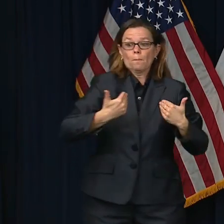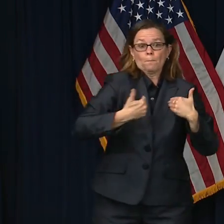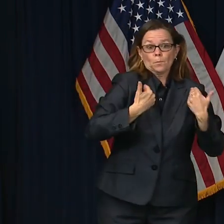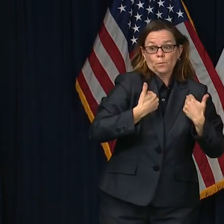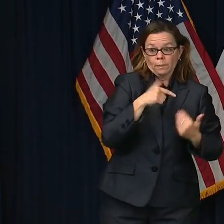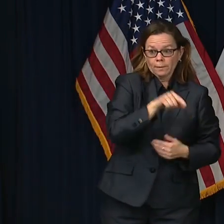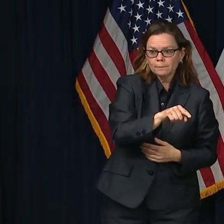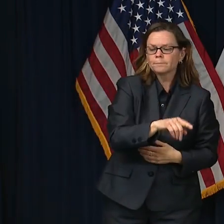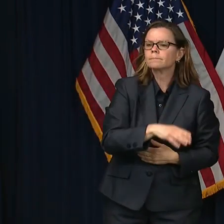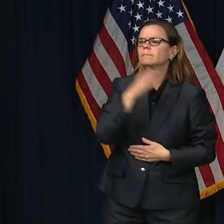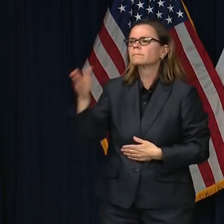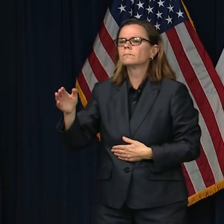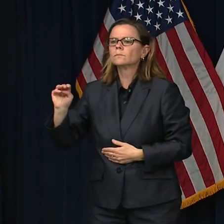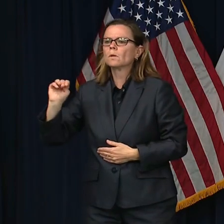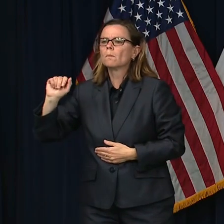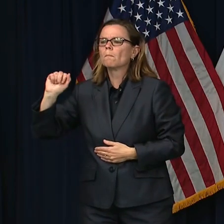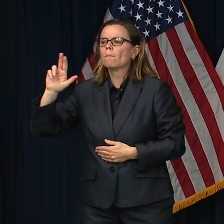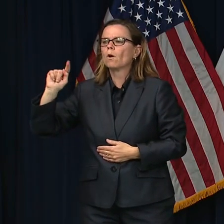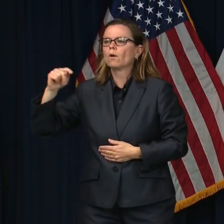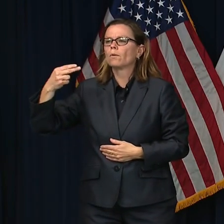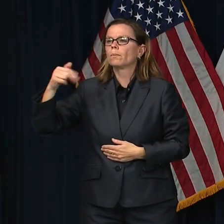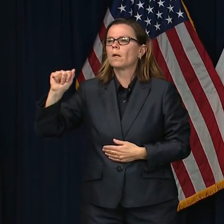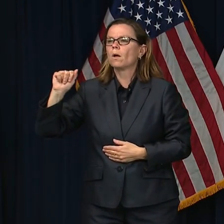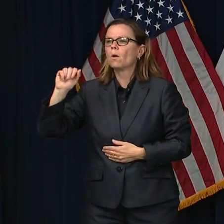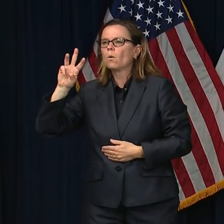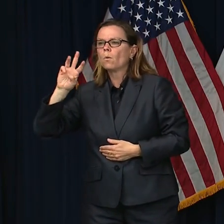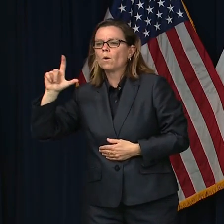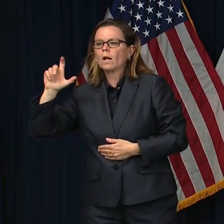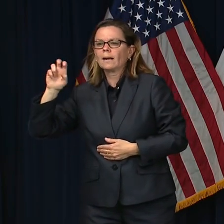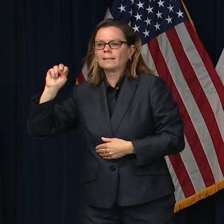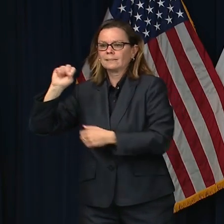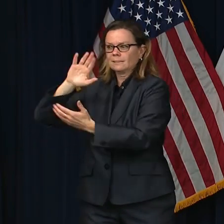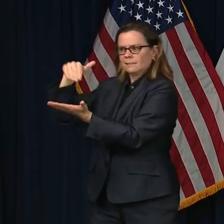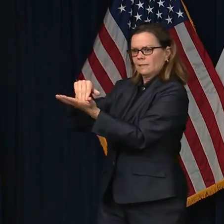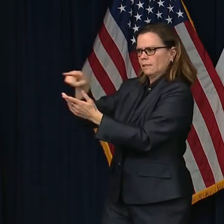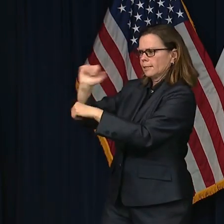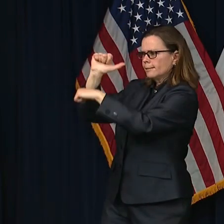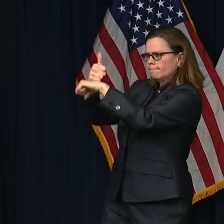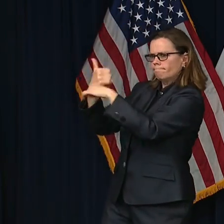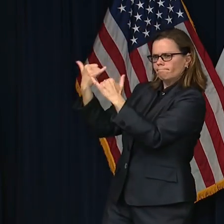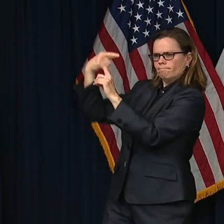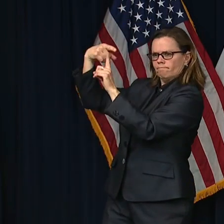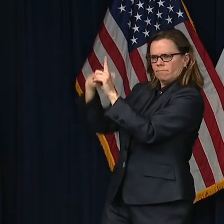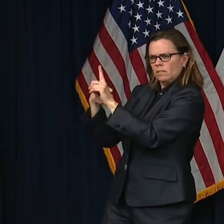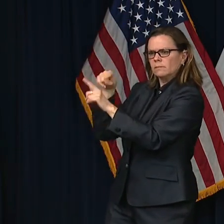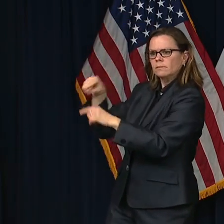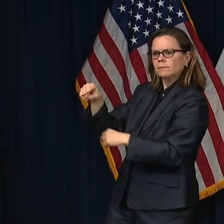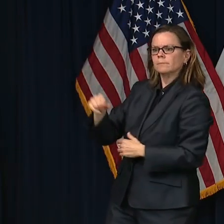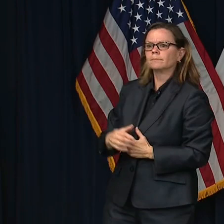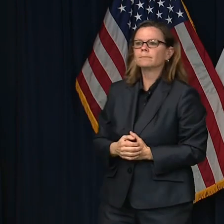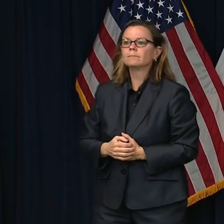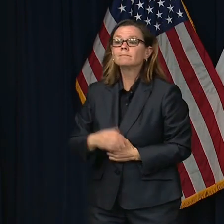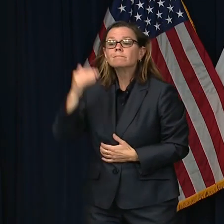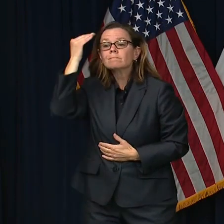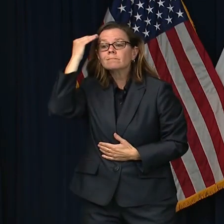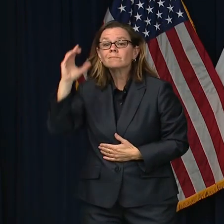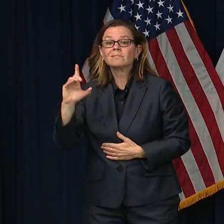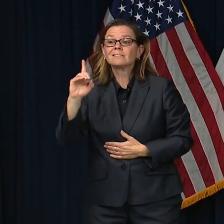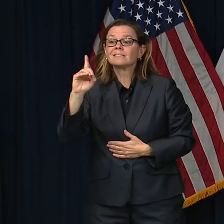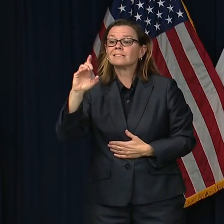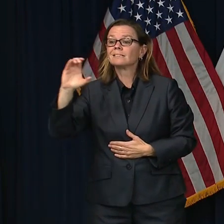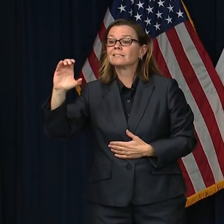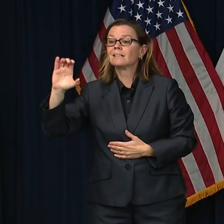opening this month, designed to give Department of Children and Family Services kids who've been exposed to COVID-19